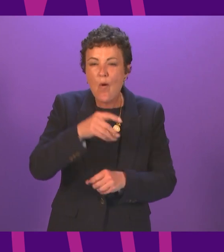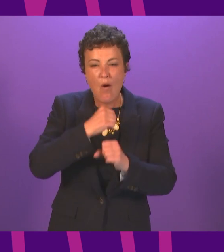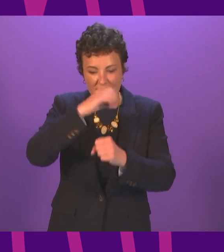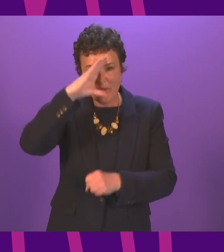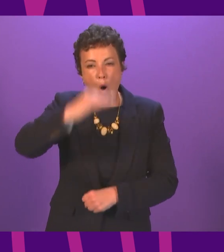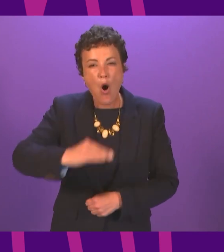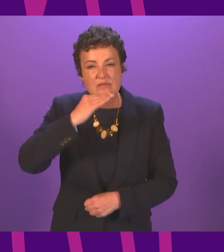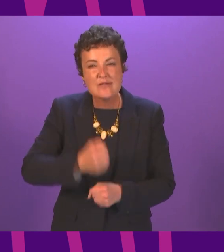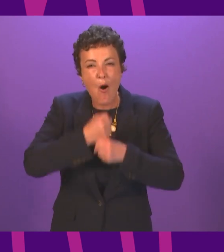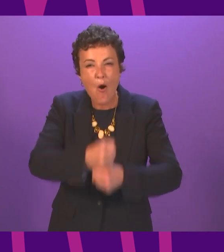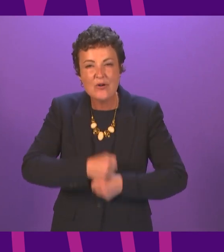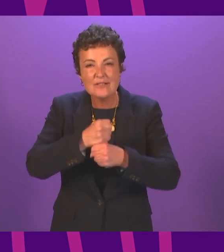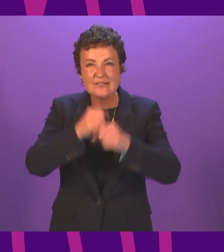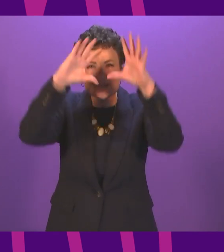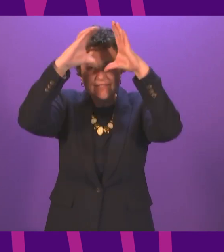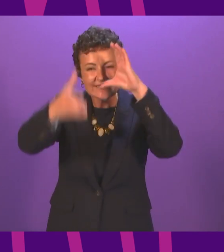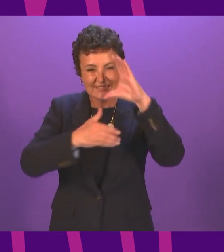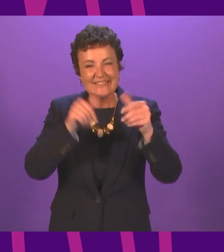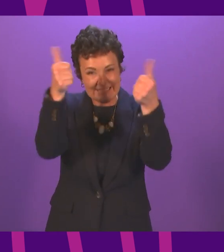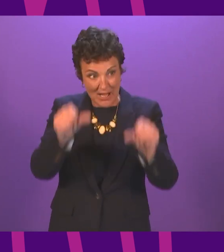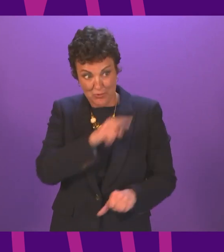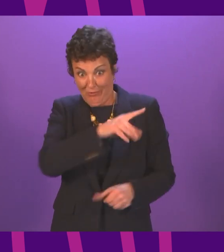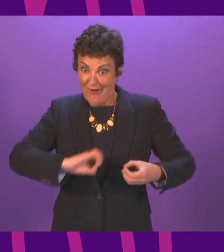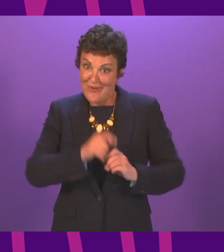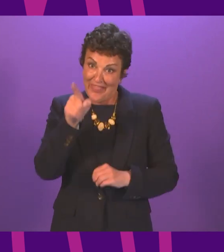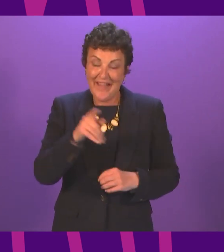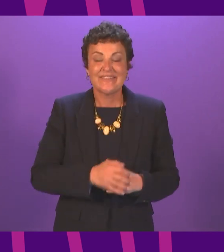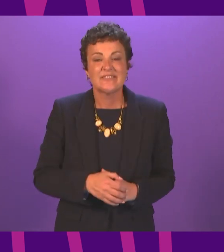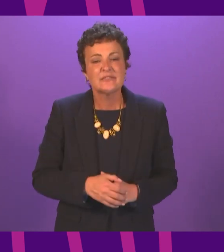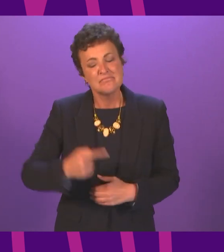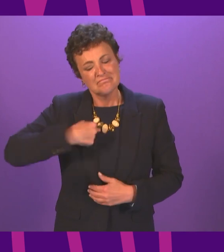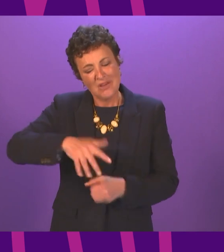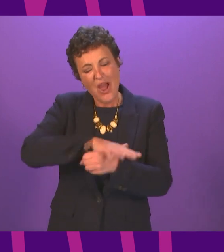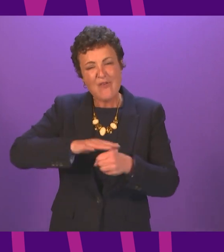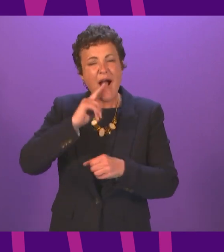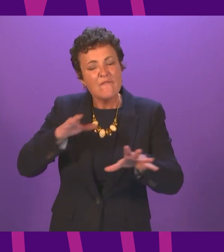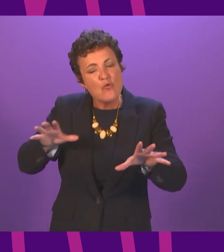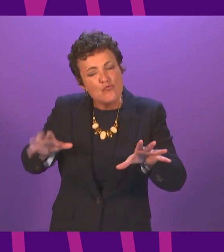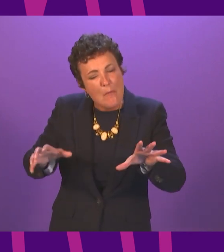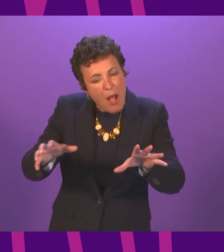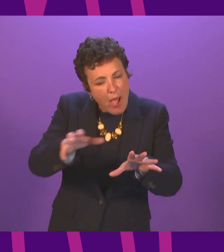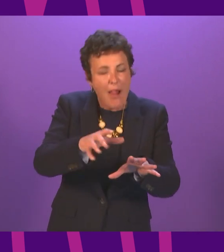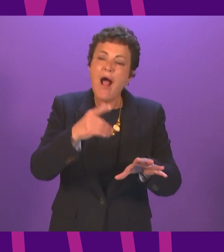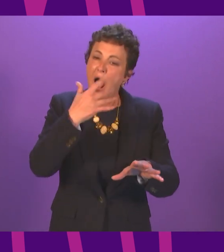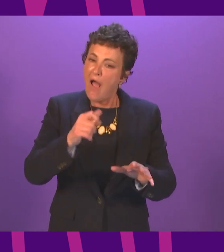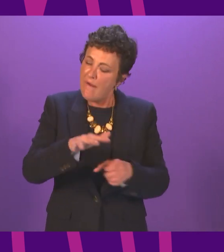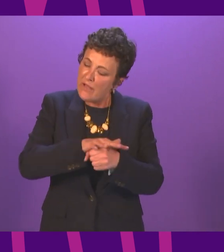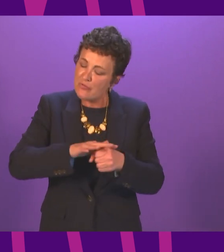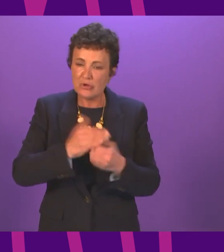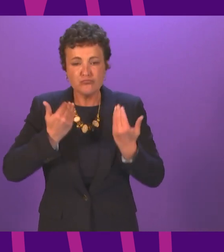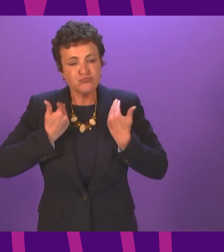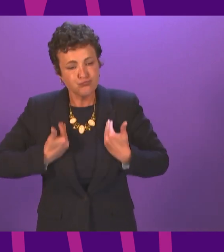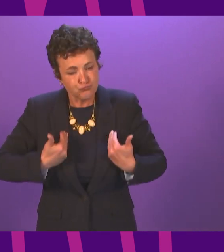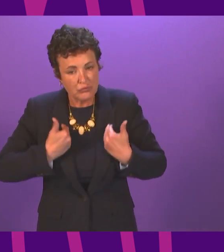East Lowden is like Scotland in many ways it's a mix of rural and urban communities it has its areas of prosperity but there are